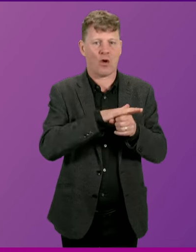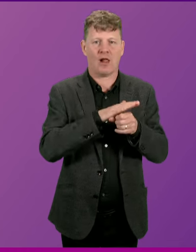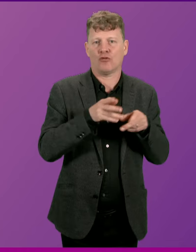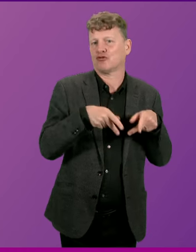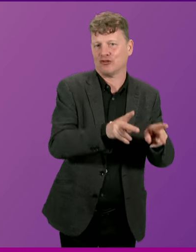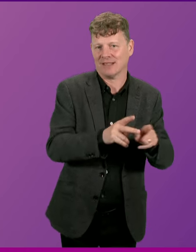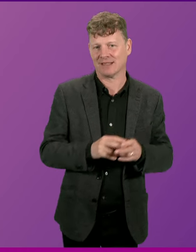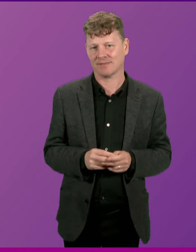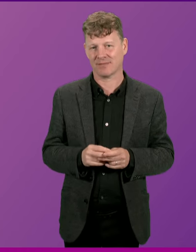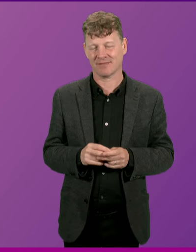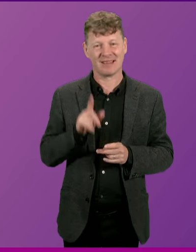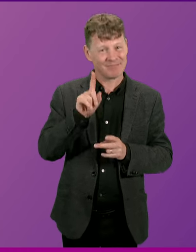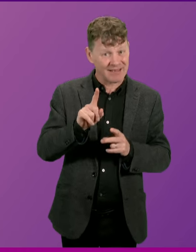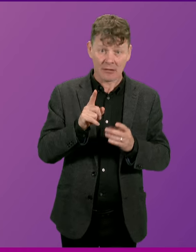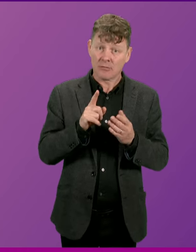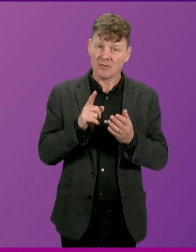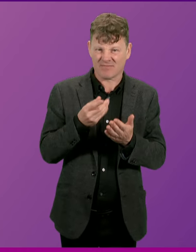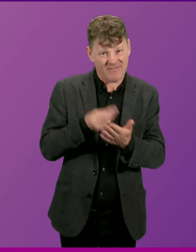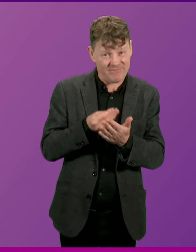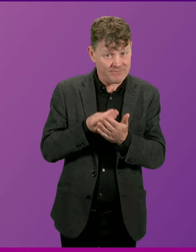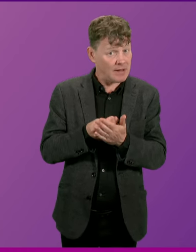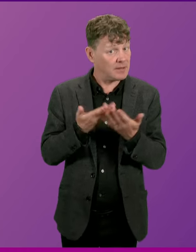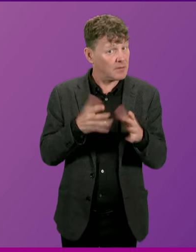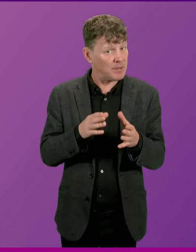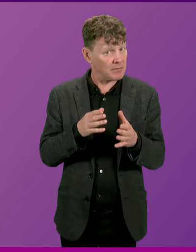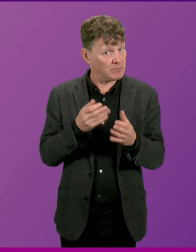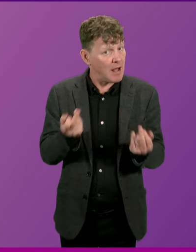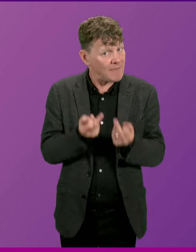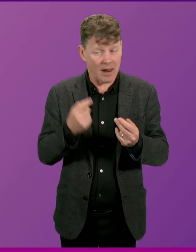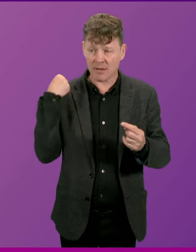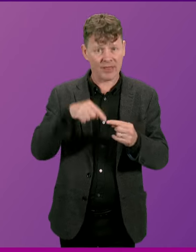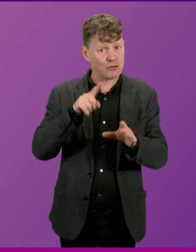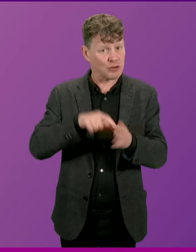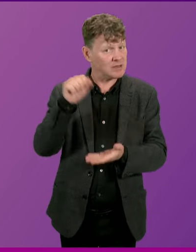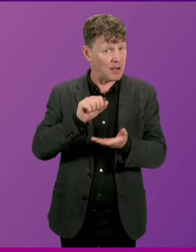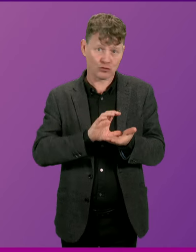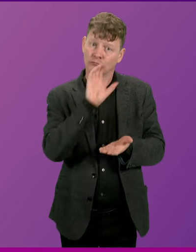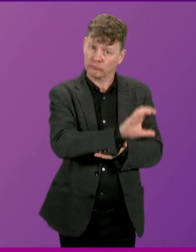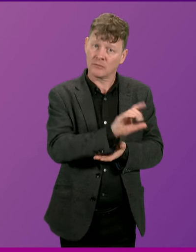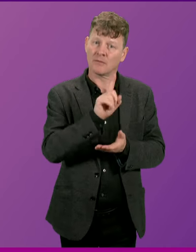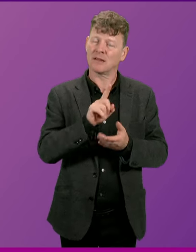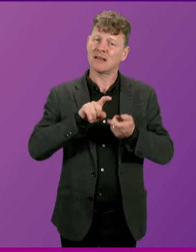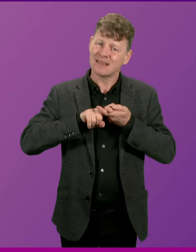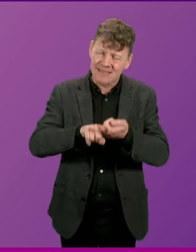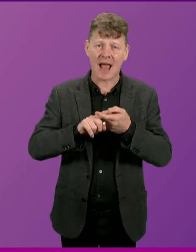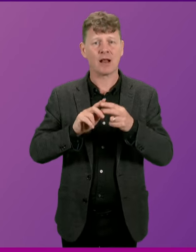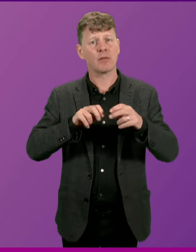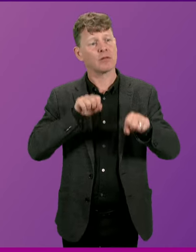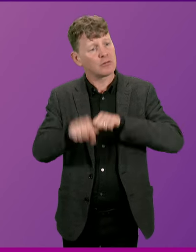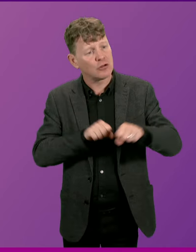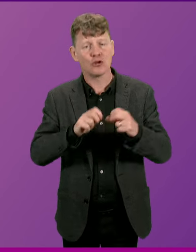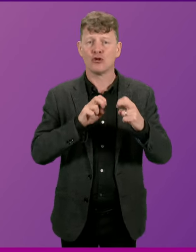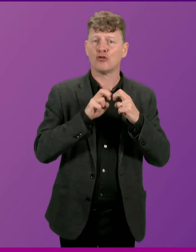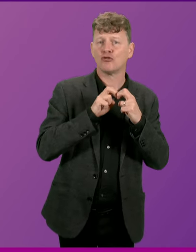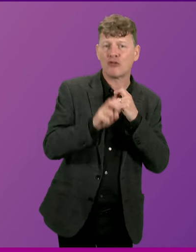But clearly there is funding that has been made available in this year's budget and we are committed to making sustainable travel a more attractive